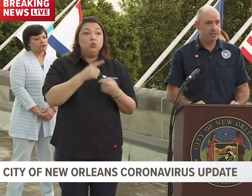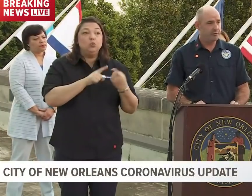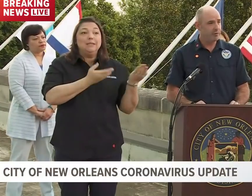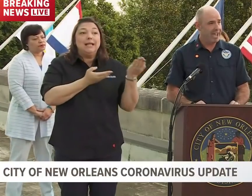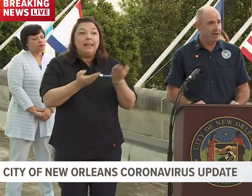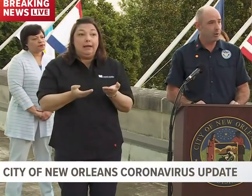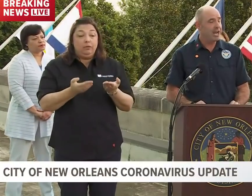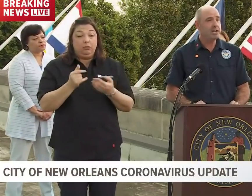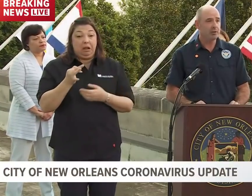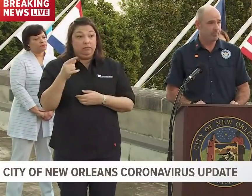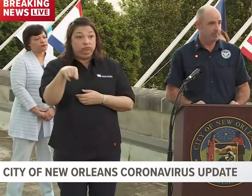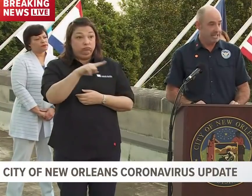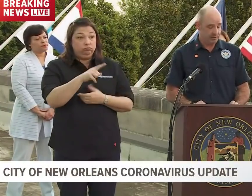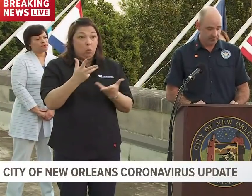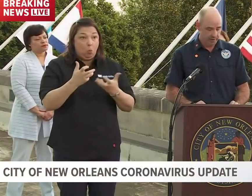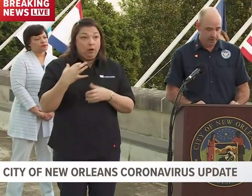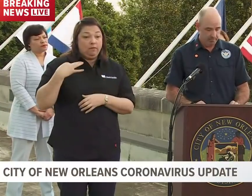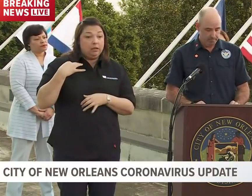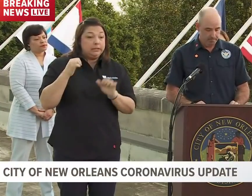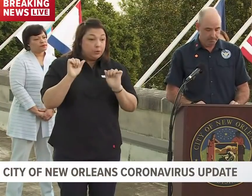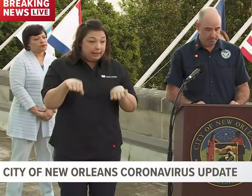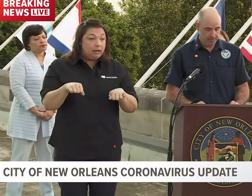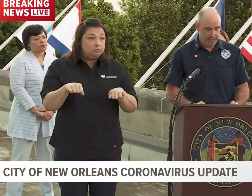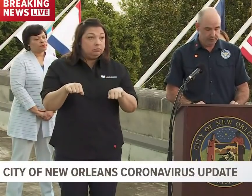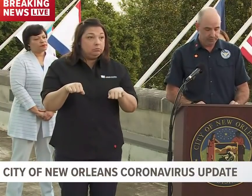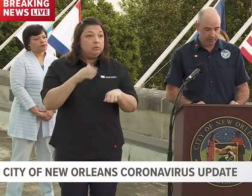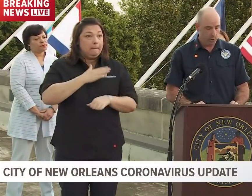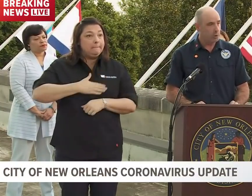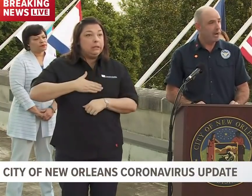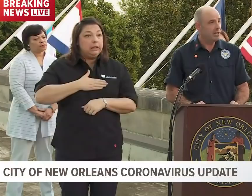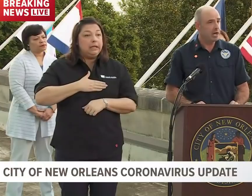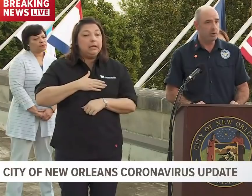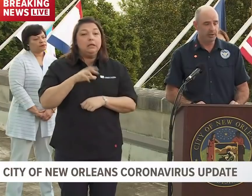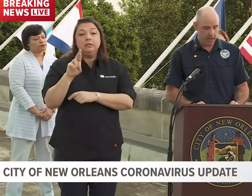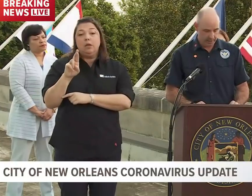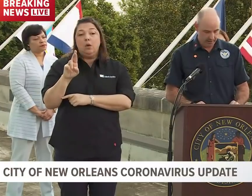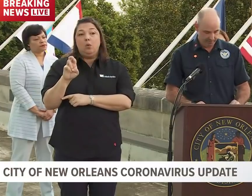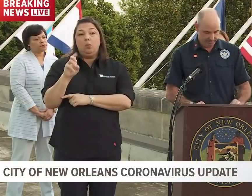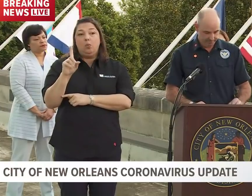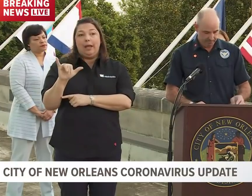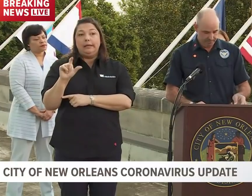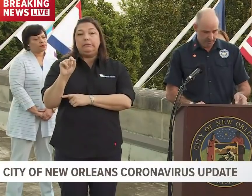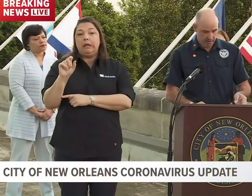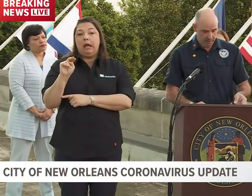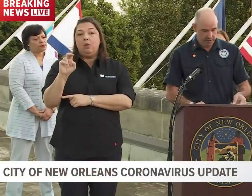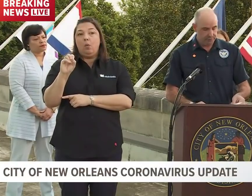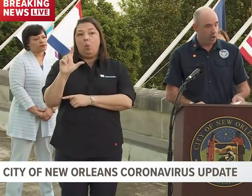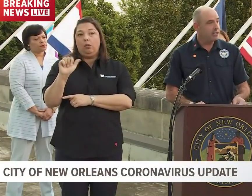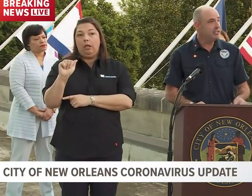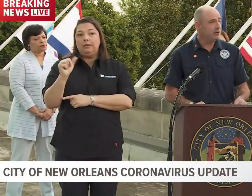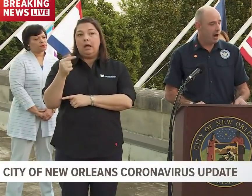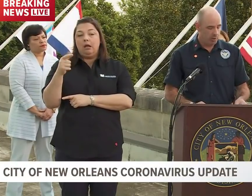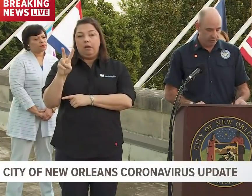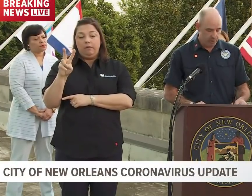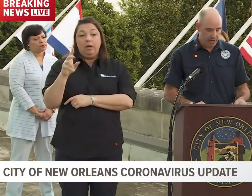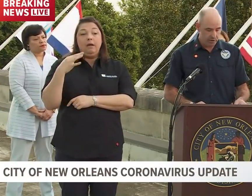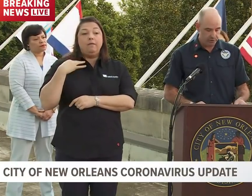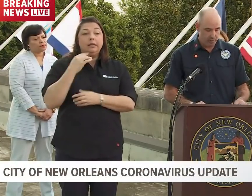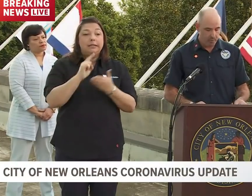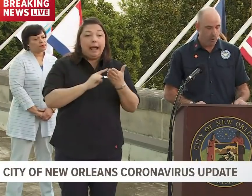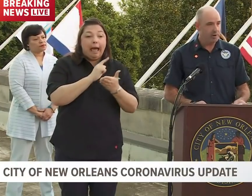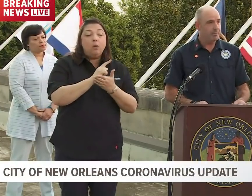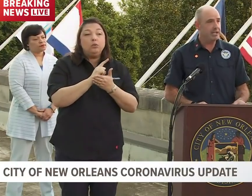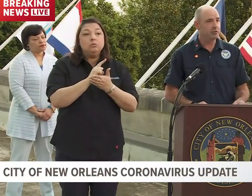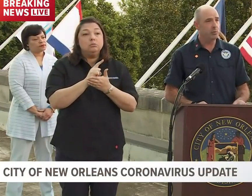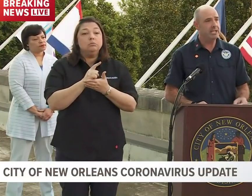to volunteer for that or any other means, please go to ready.nola.gov. These volunteer hours and donations